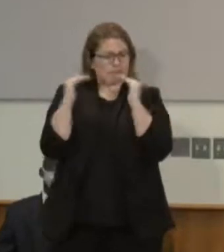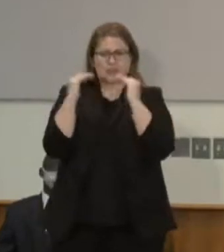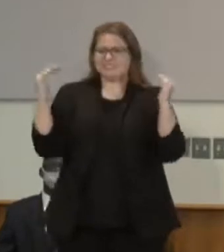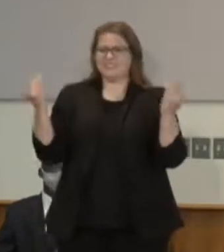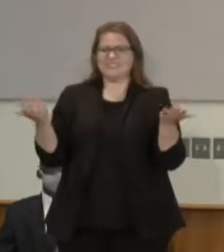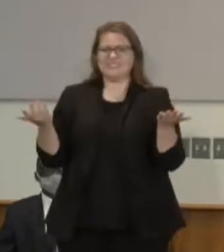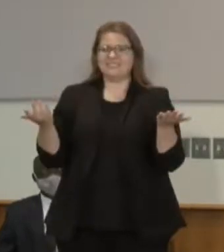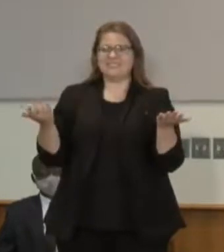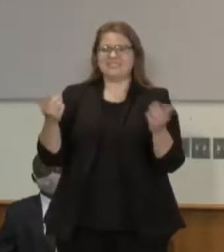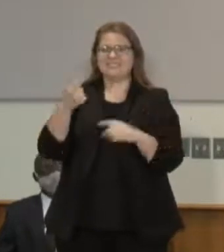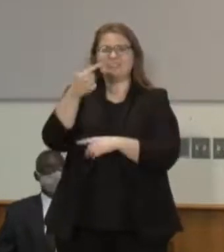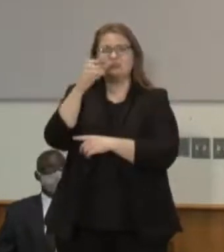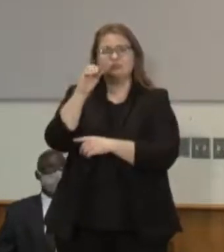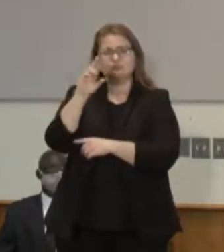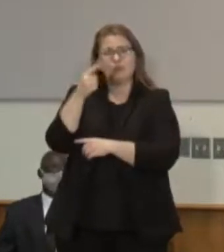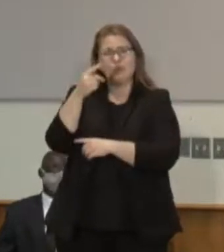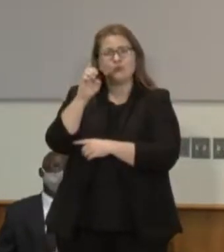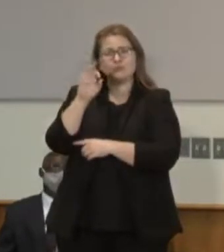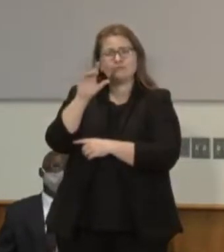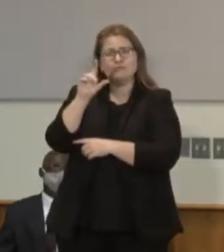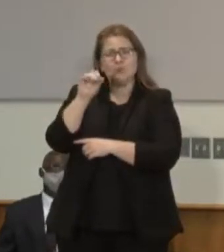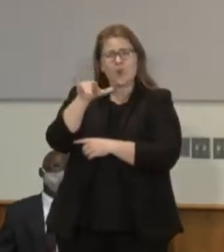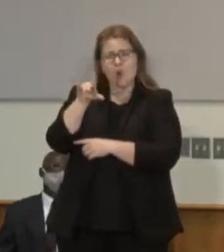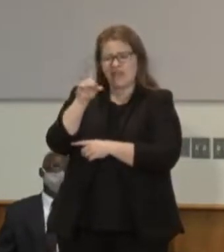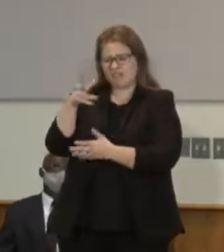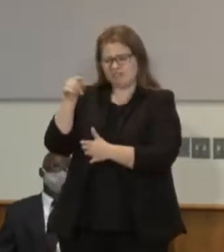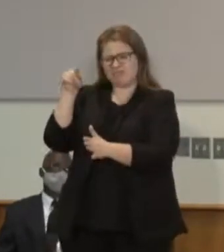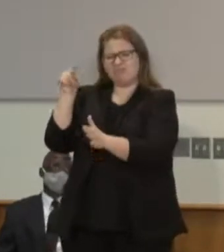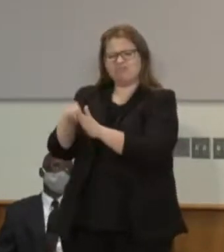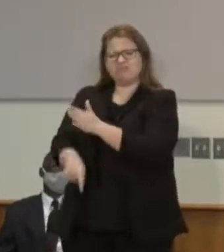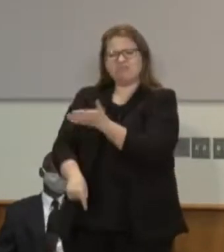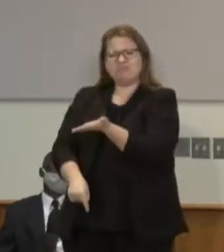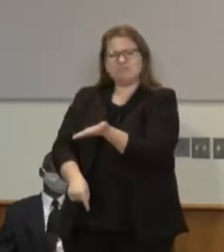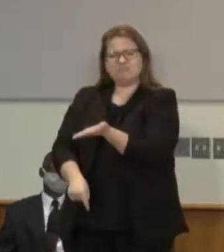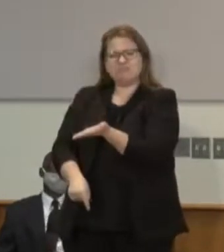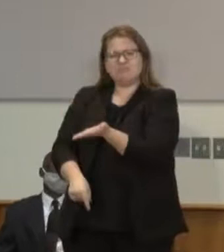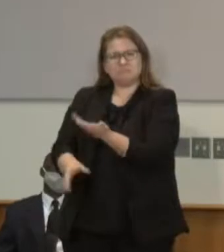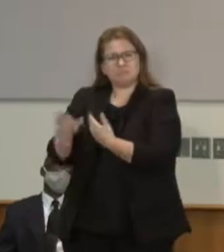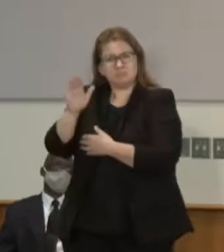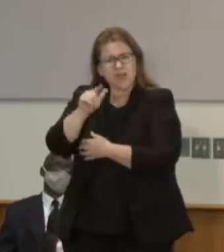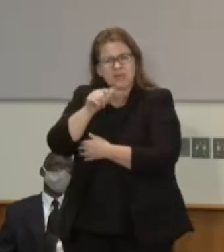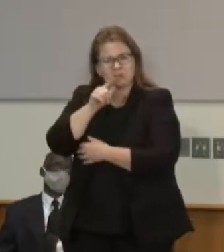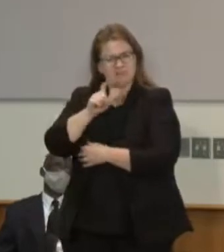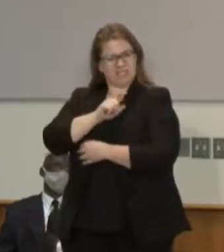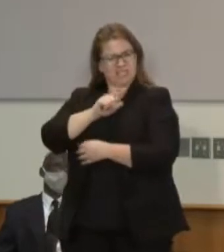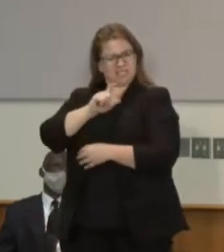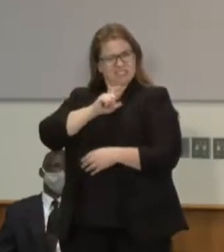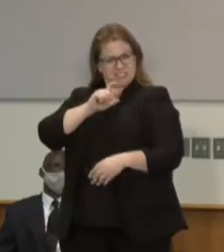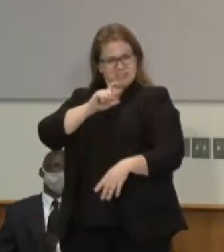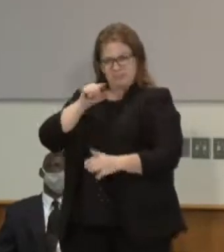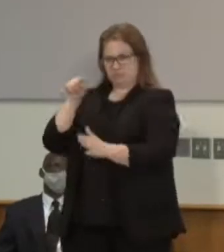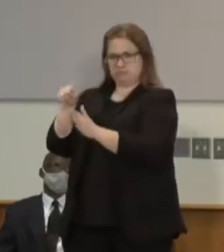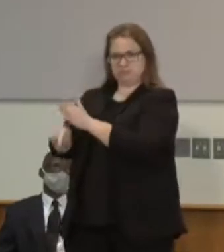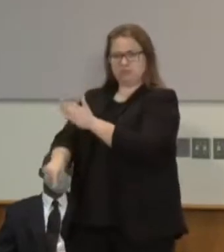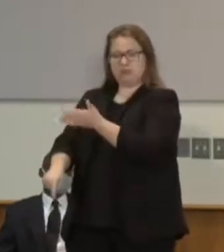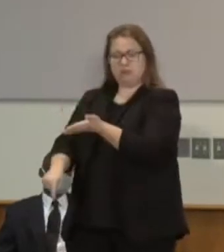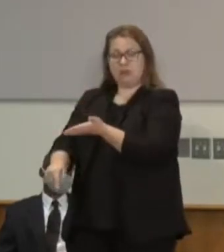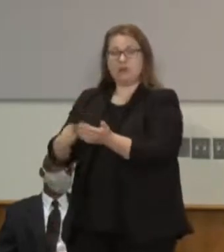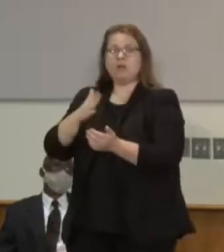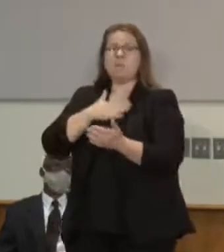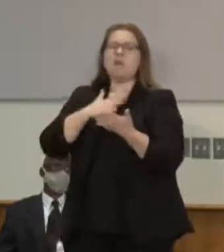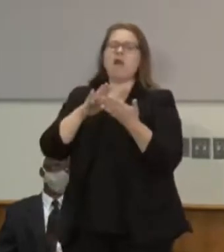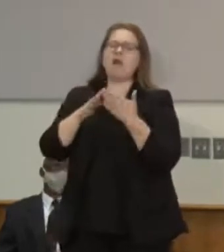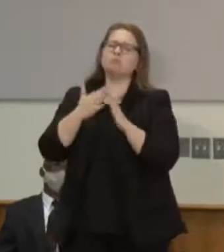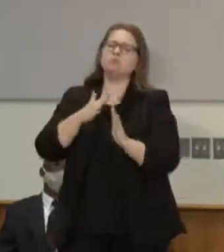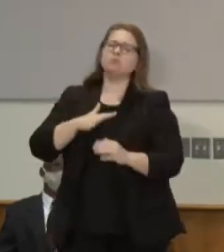was murdered in the of Minneapolis police my community that I represent the constituents that